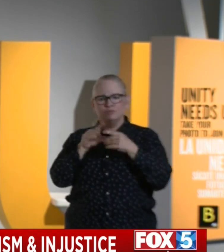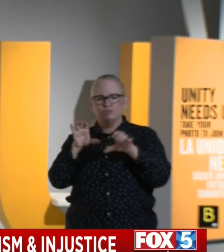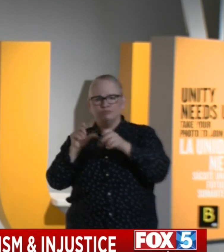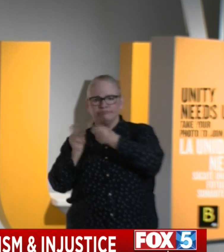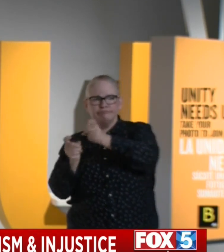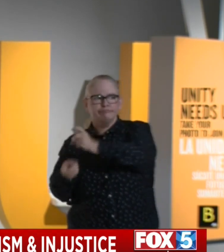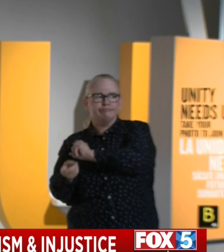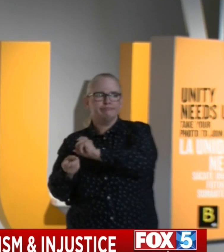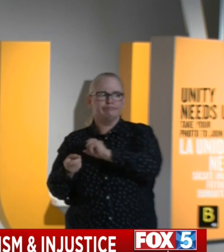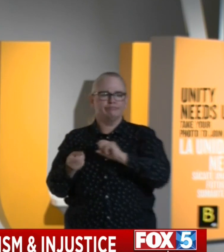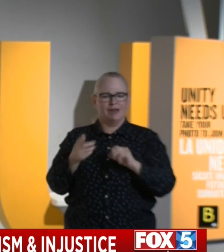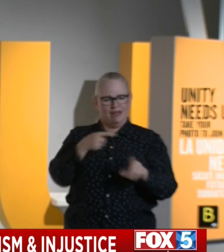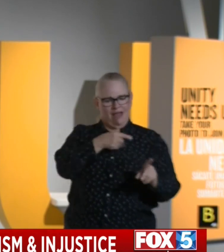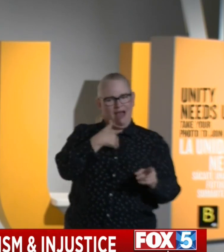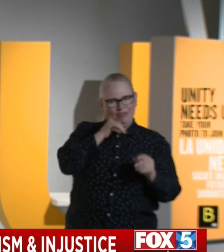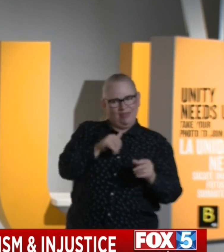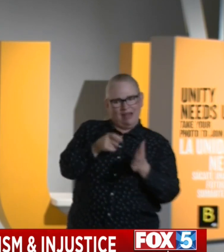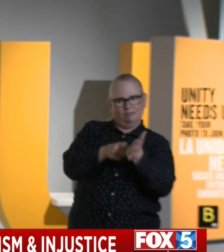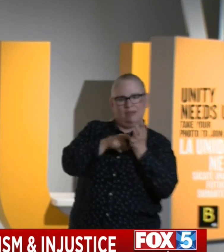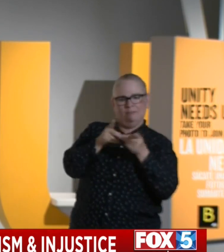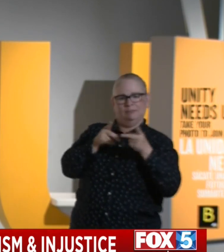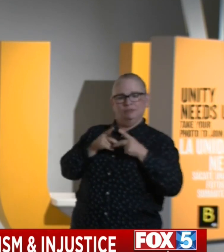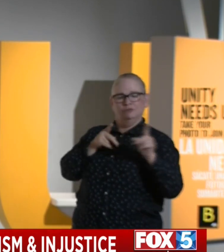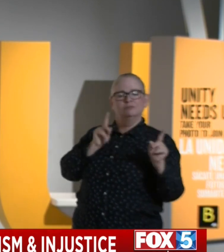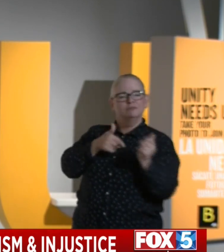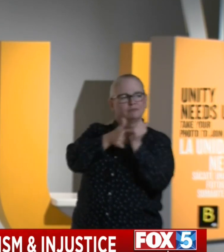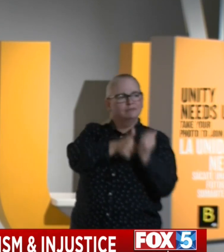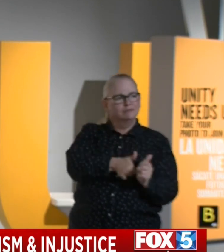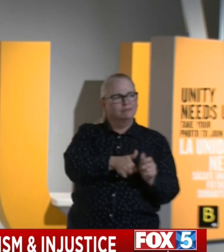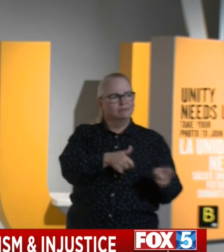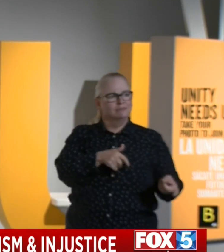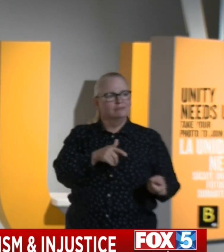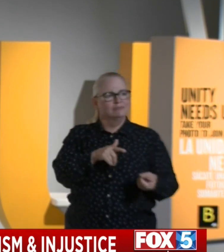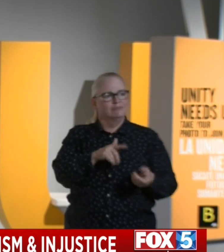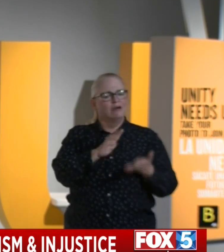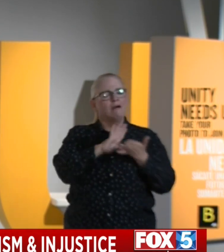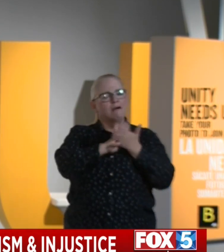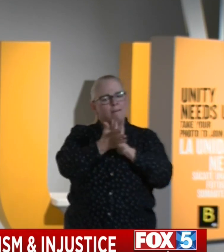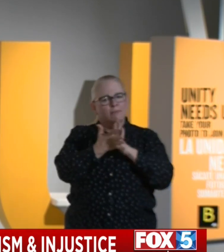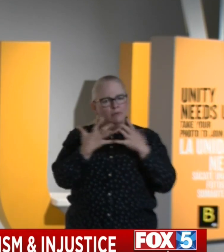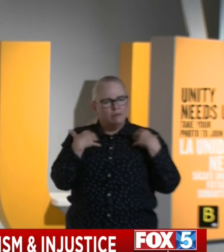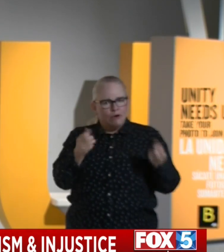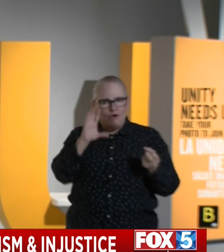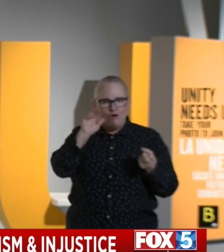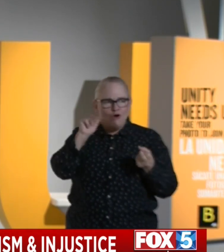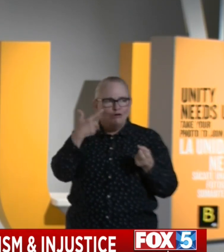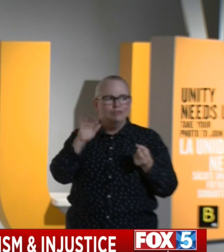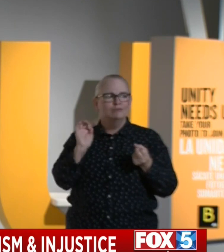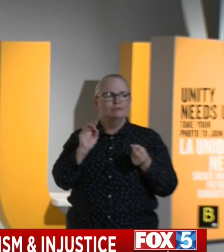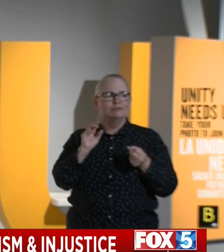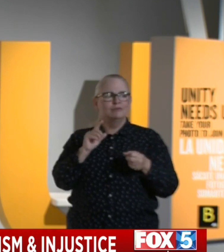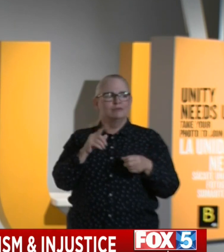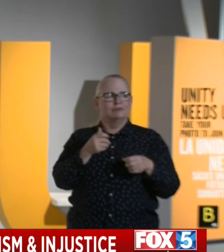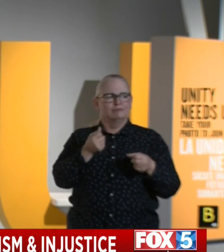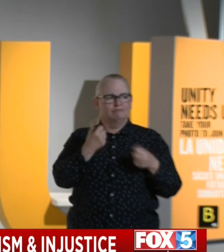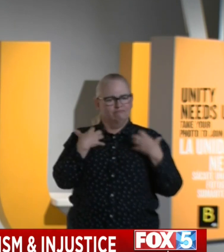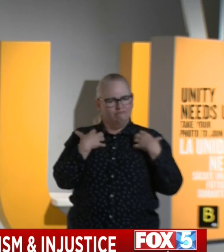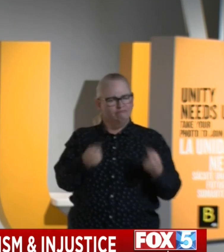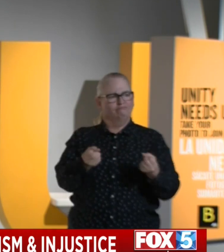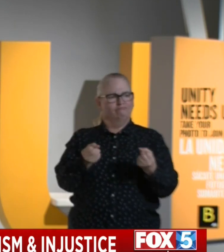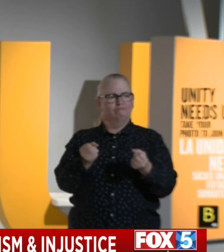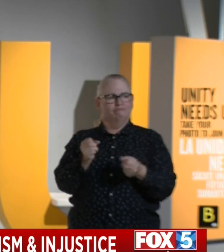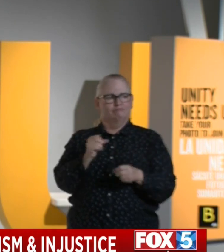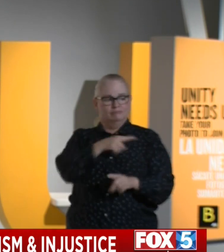lead, lead demonstrably, lead with courage, lead with conviction. But they also made a point, lead